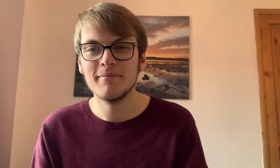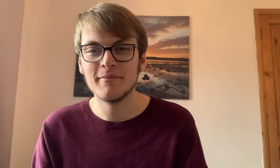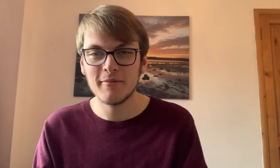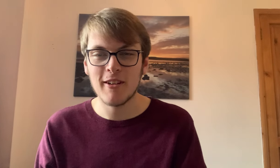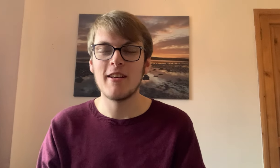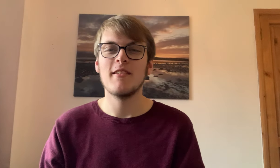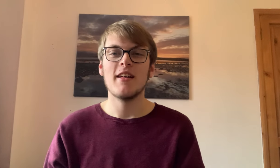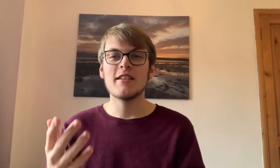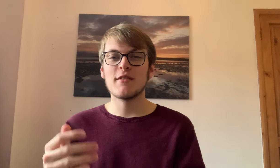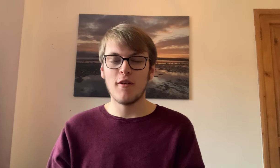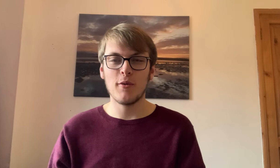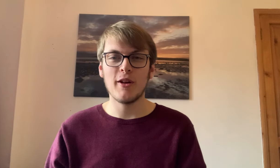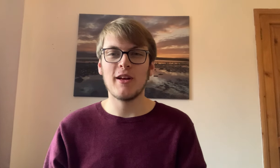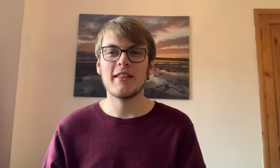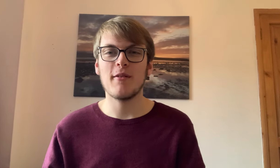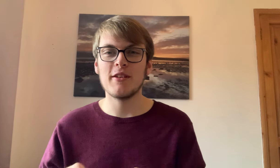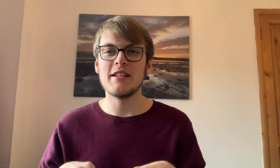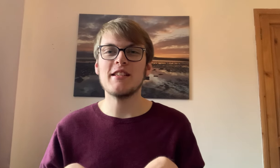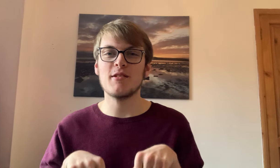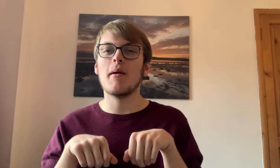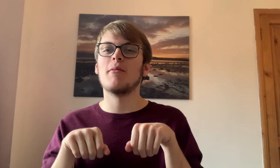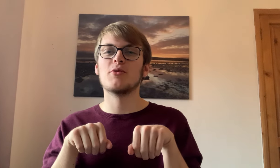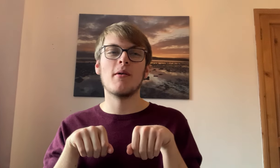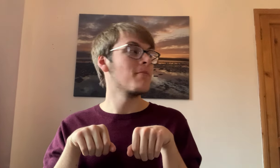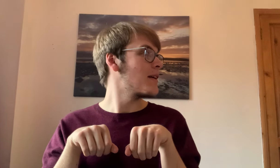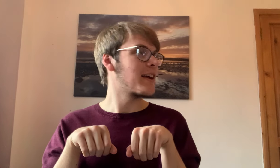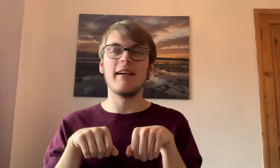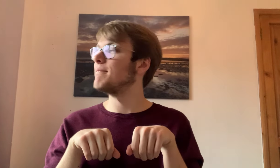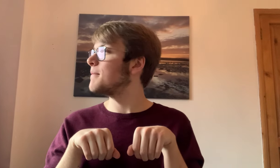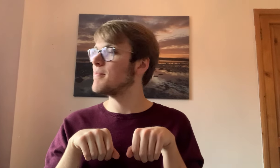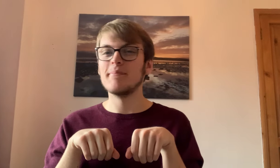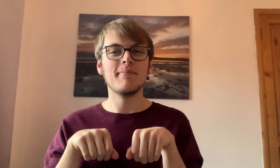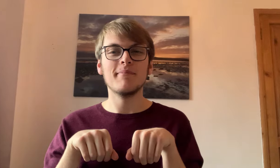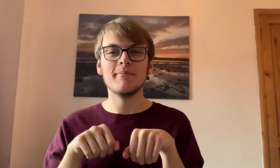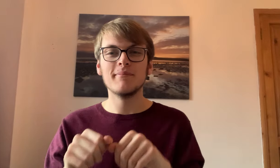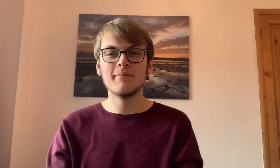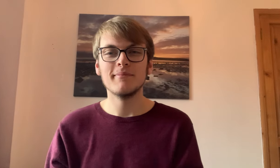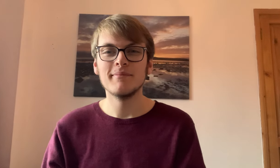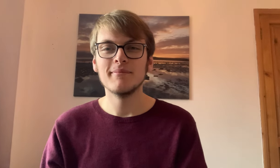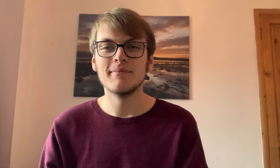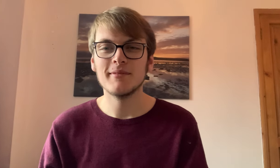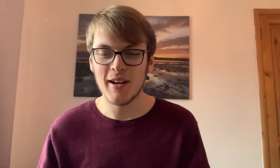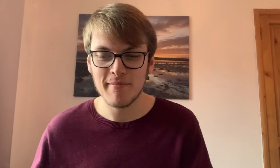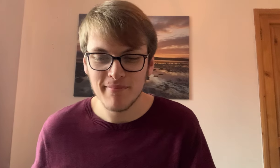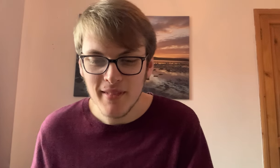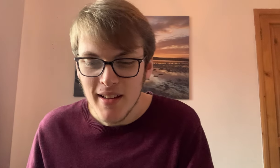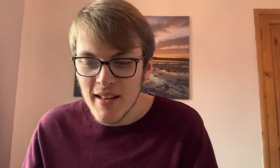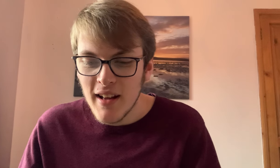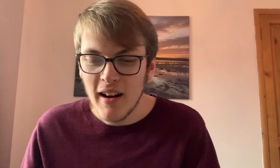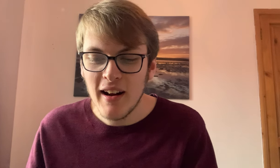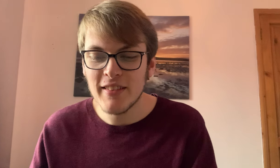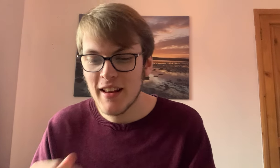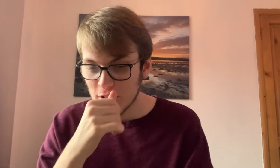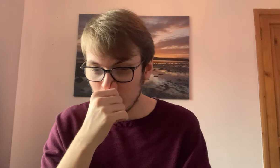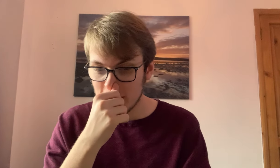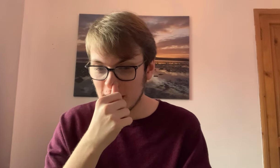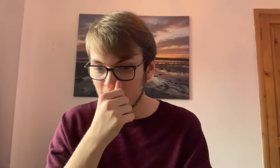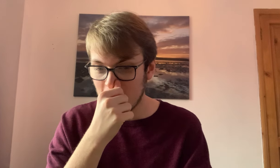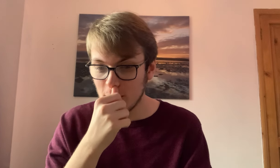Great. That's a fun one. I like that one. It's easy to remember as well. Meerkat. Great. And the next one is another animal,